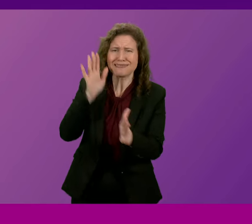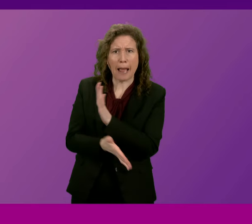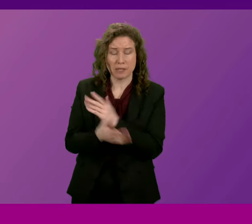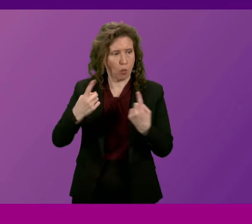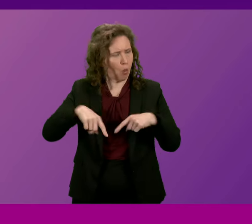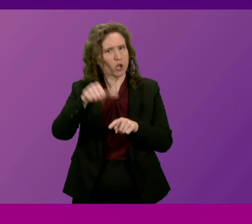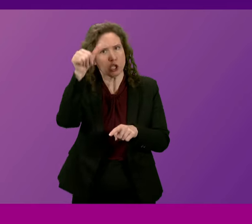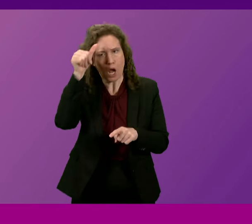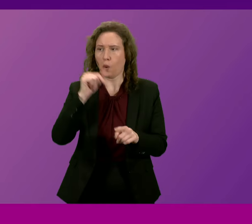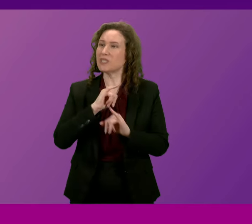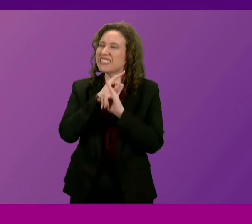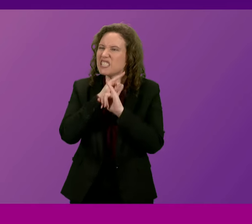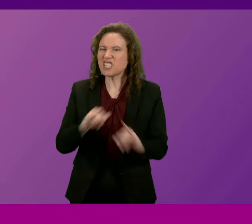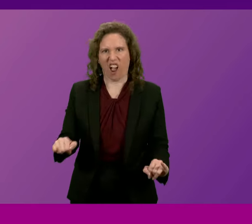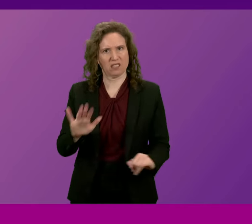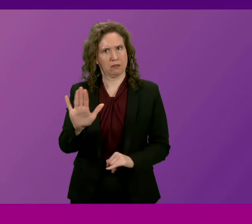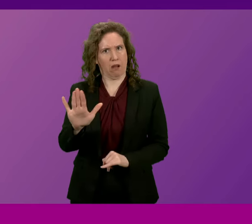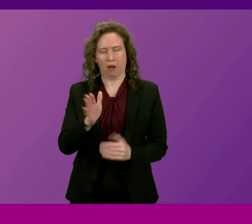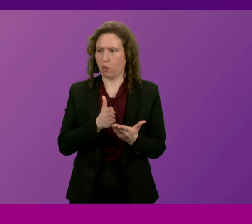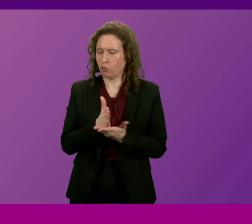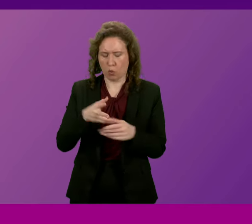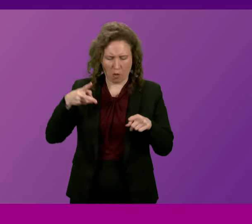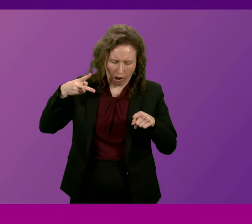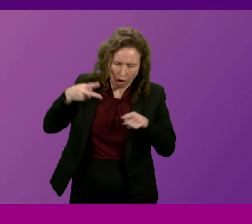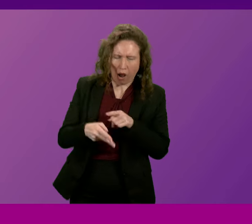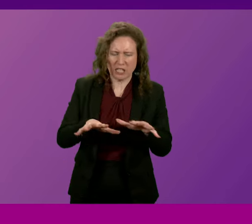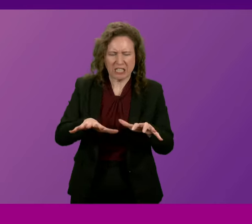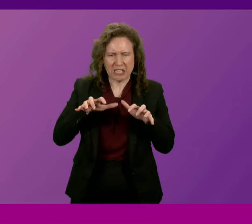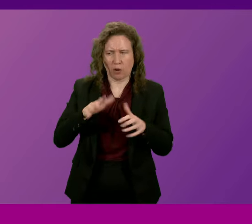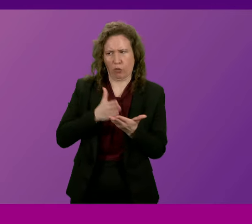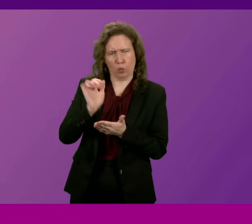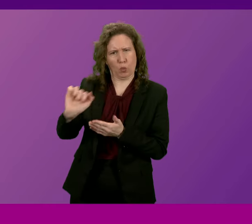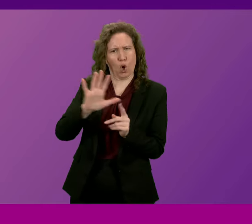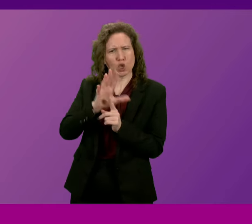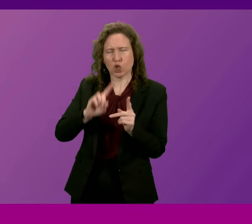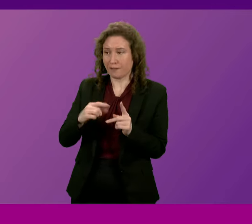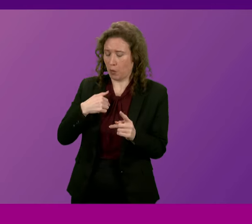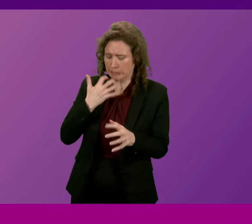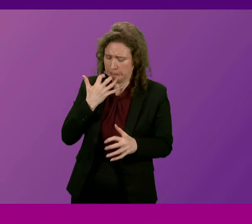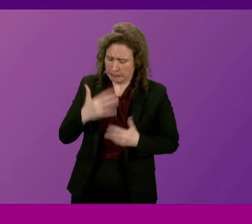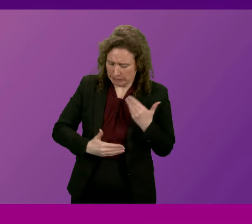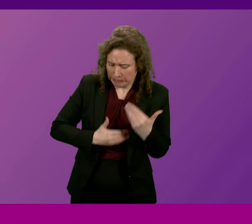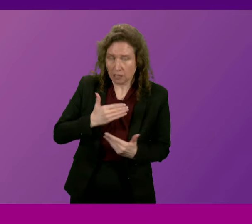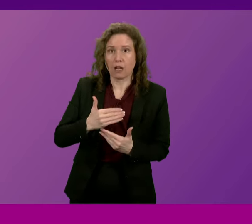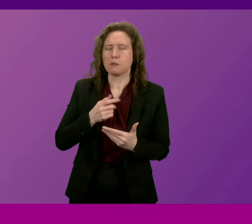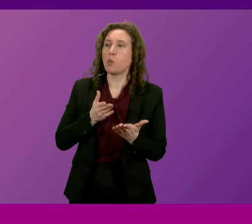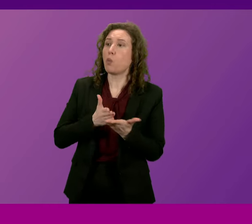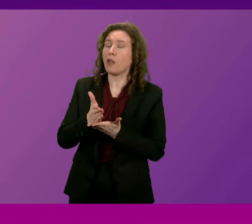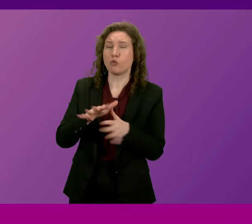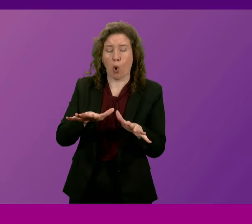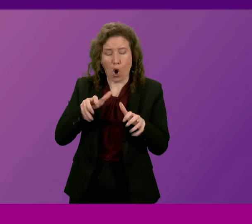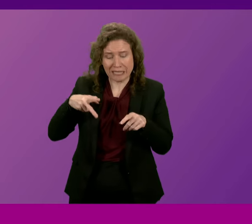agreed that it was a disastrous period of austerity. Now, even despite all that austerity,